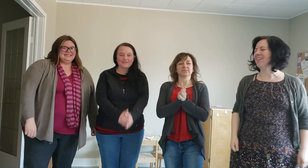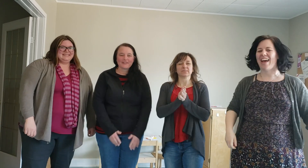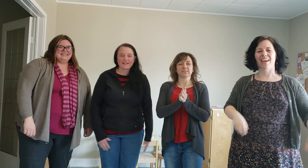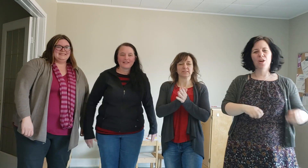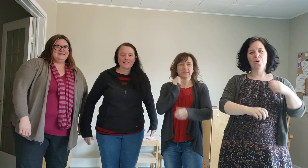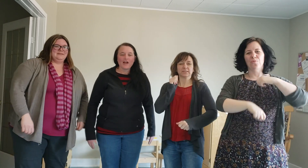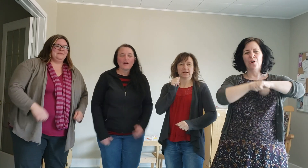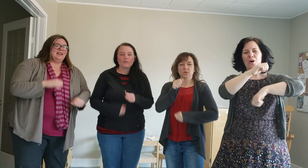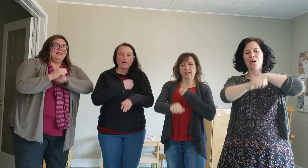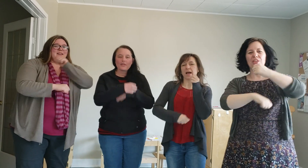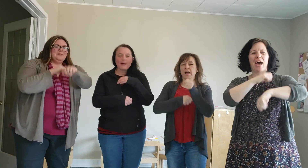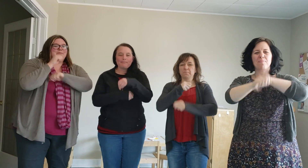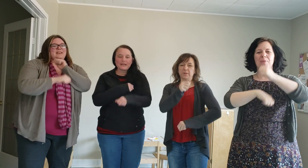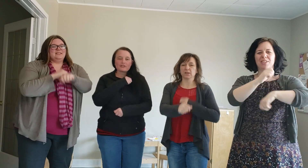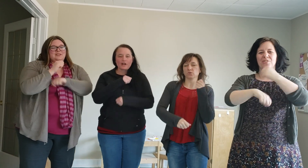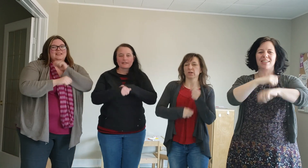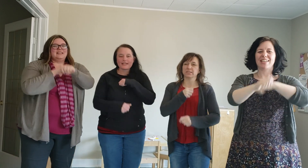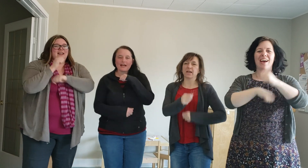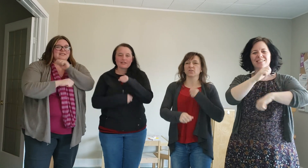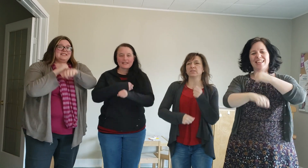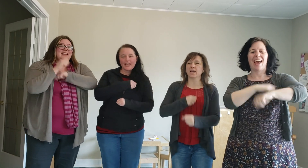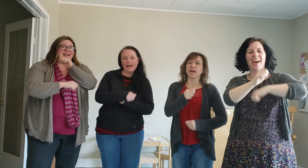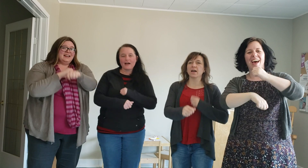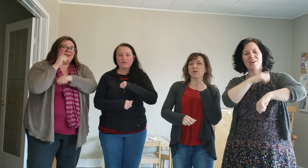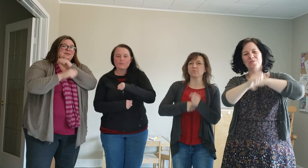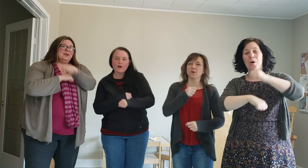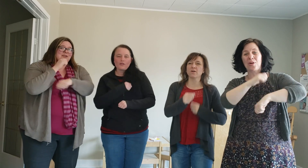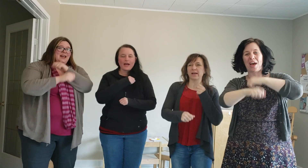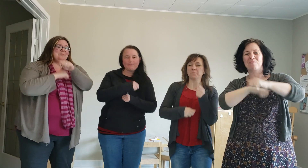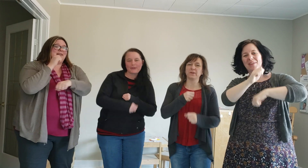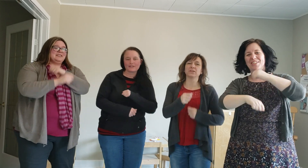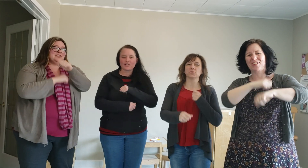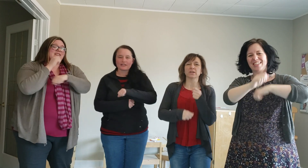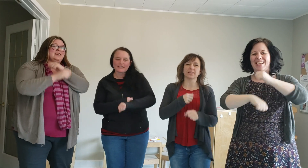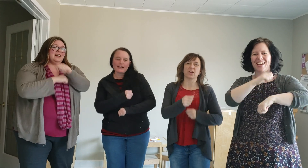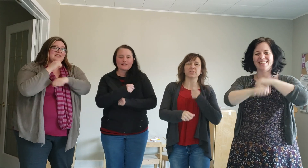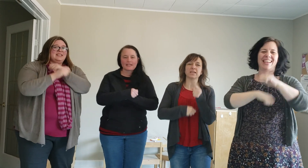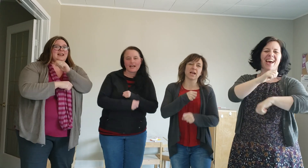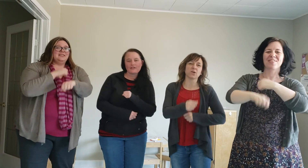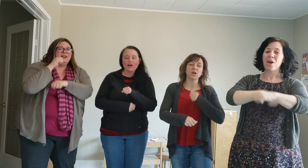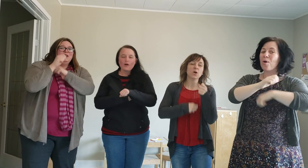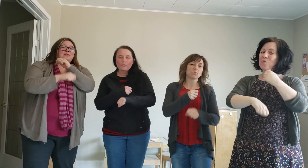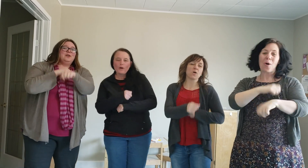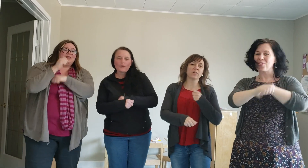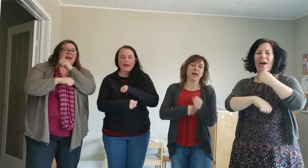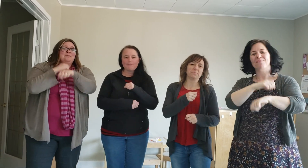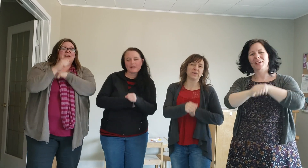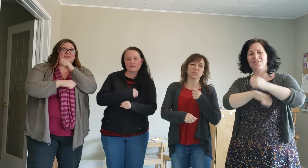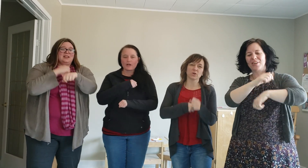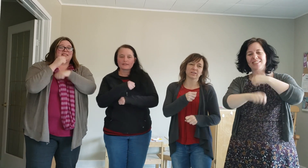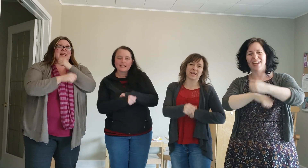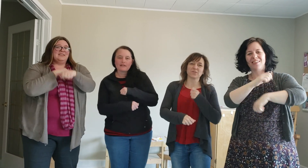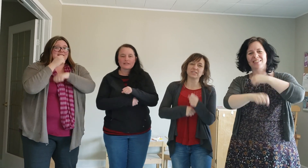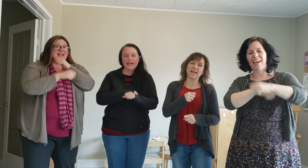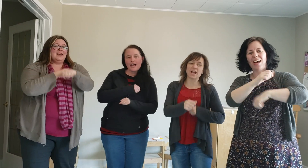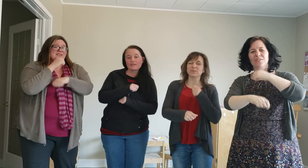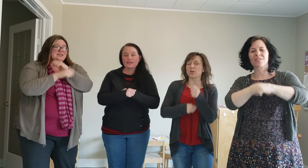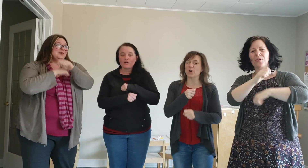Okay, roll that big truck down the town, roll that big truck down the town, roll that big truck down the town, so